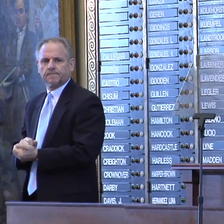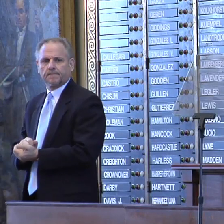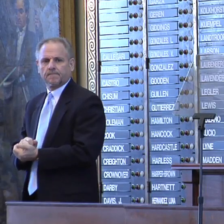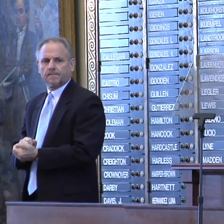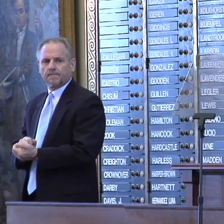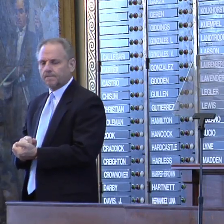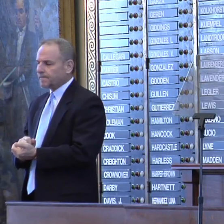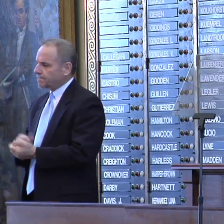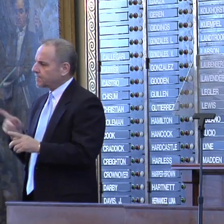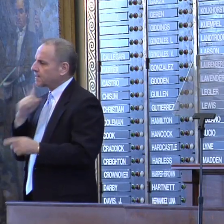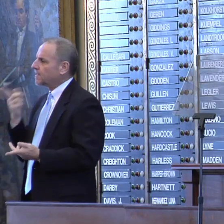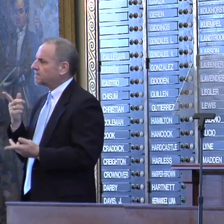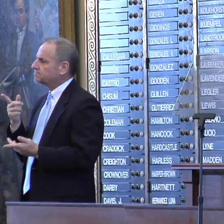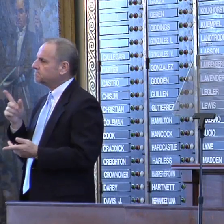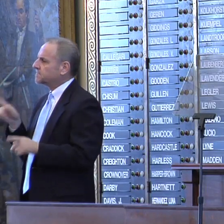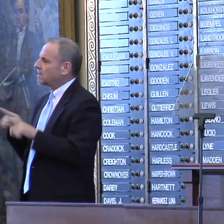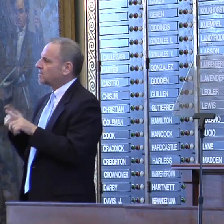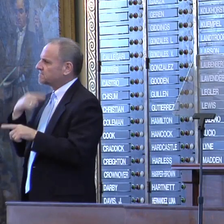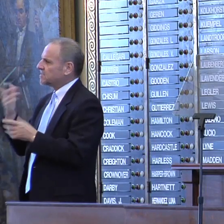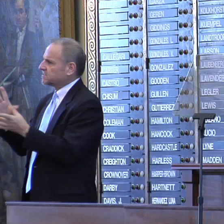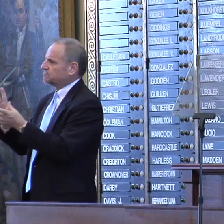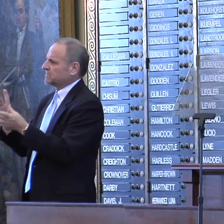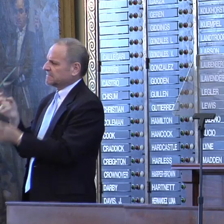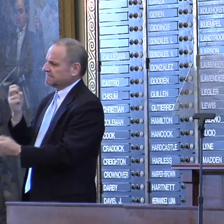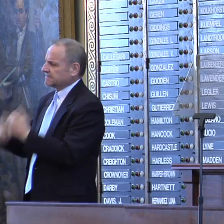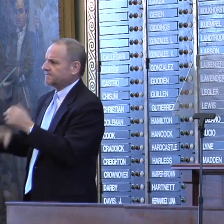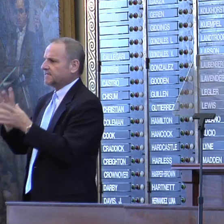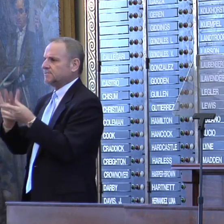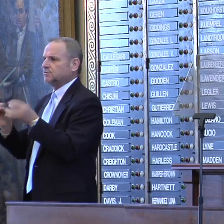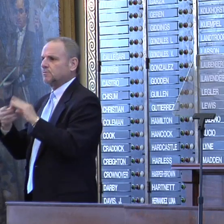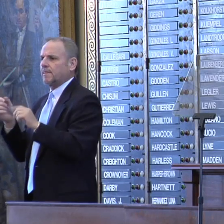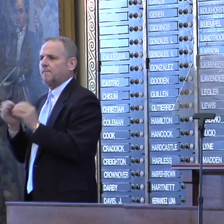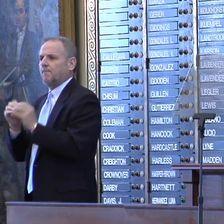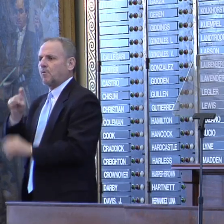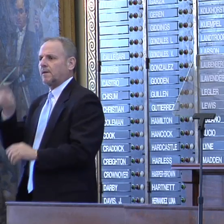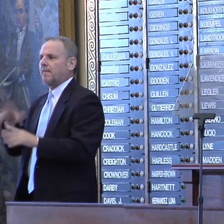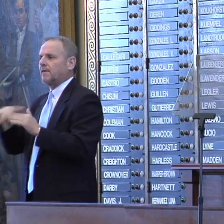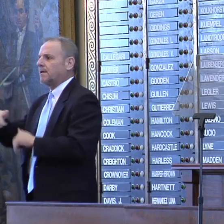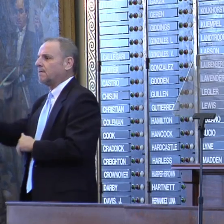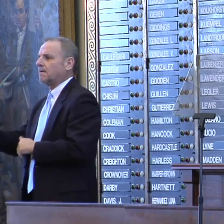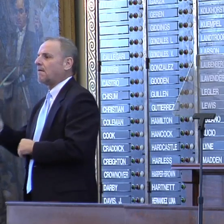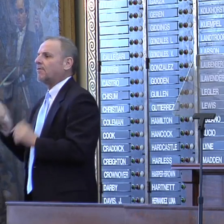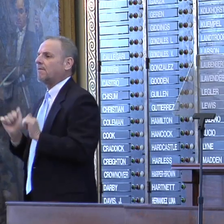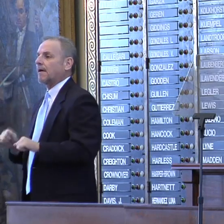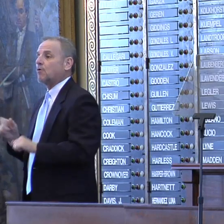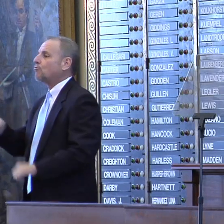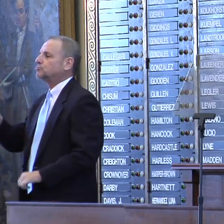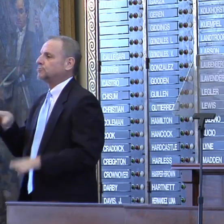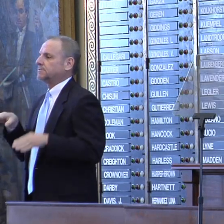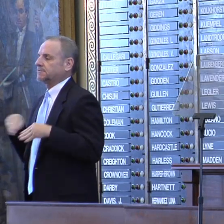But, Senator, it also tells a tough story of more Texans than any of us can or should